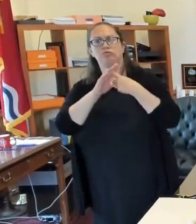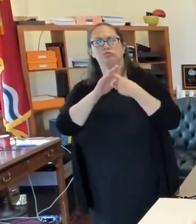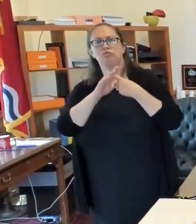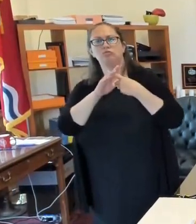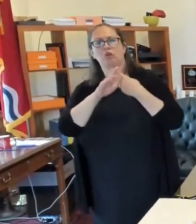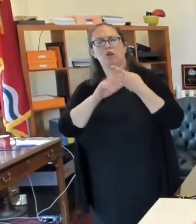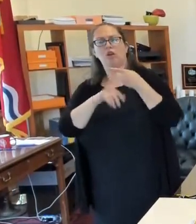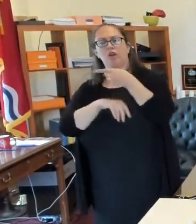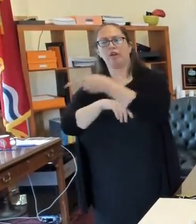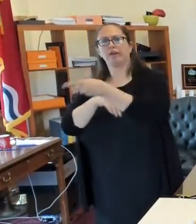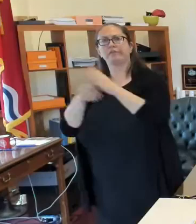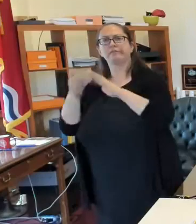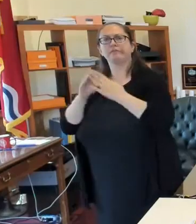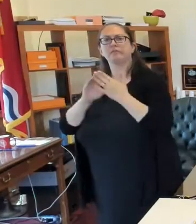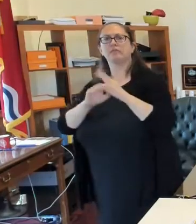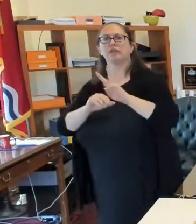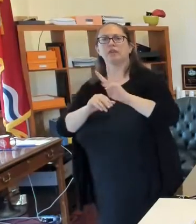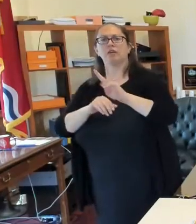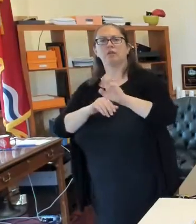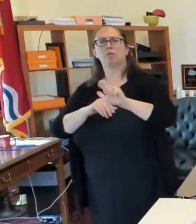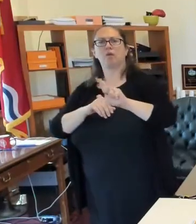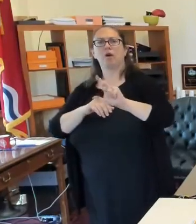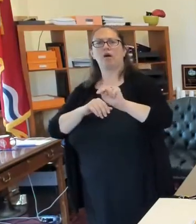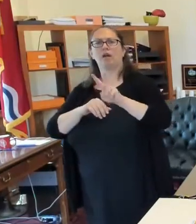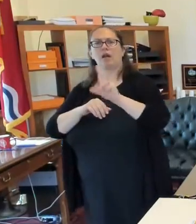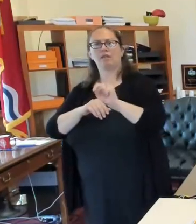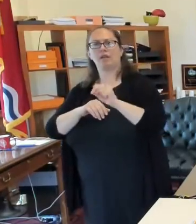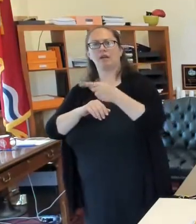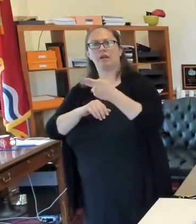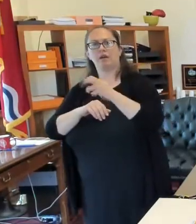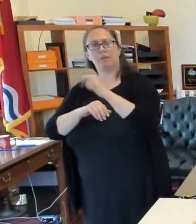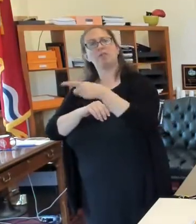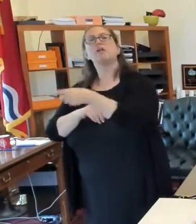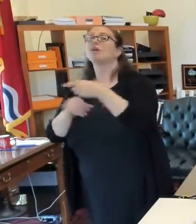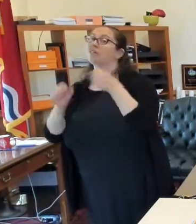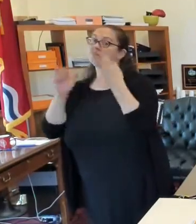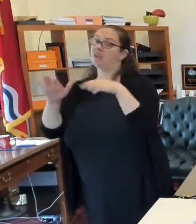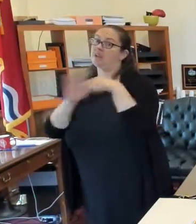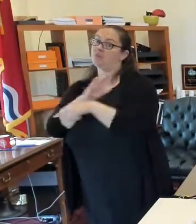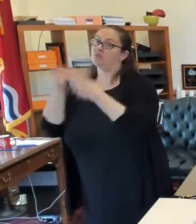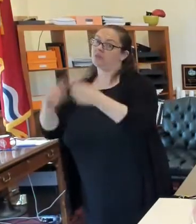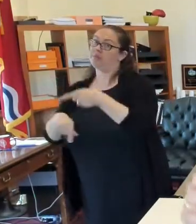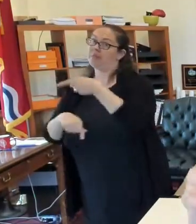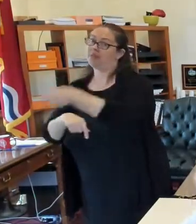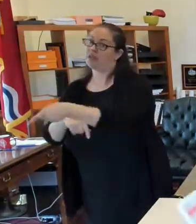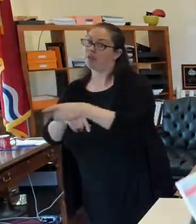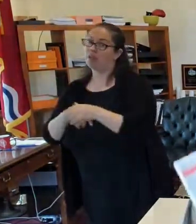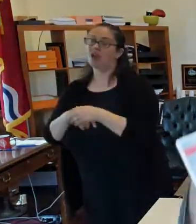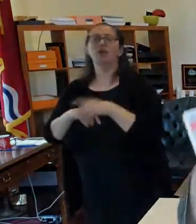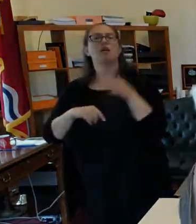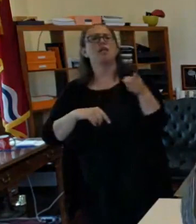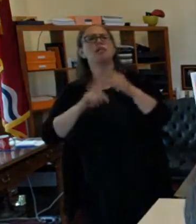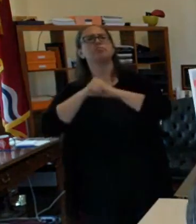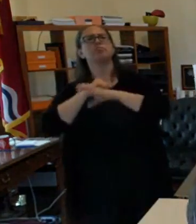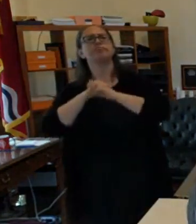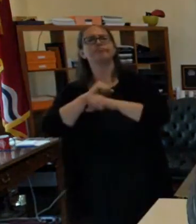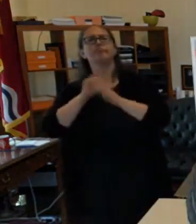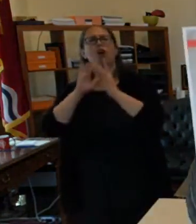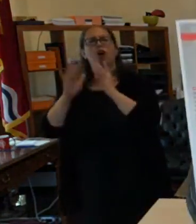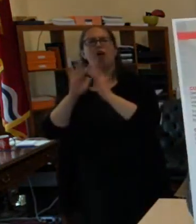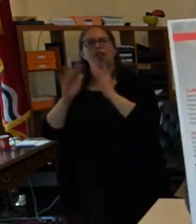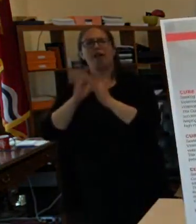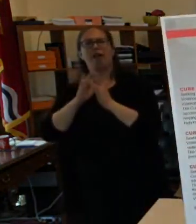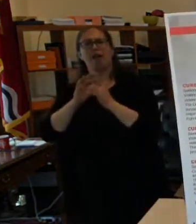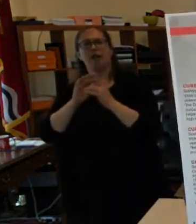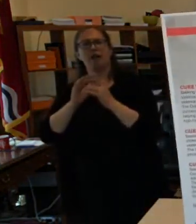Walnut Park, which frankly have been where a lot of our, our murders are. This is a flyer. This is easy to find online. Let